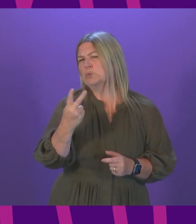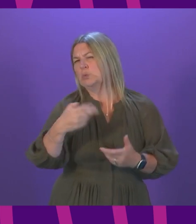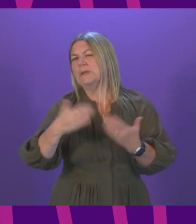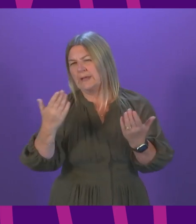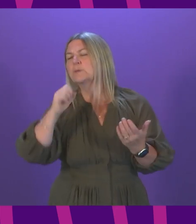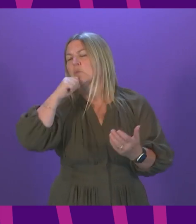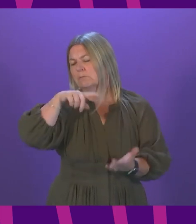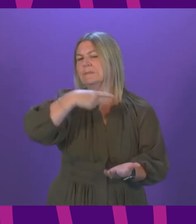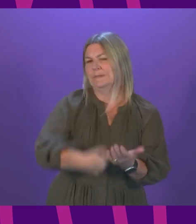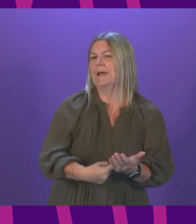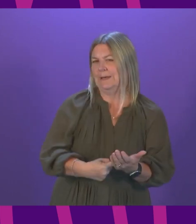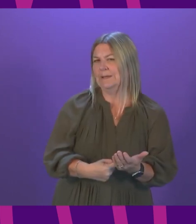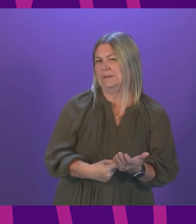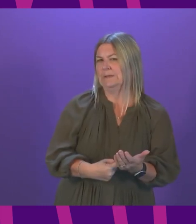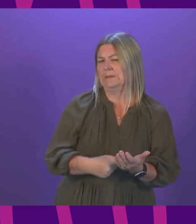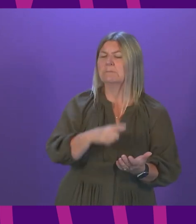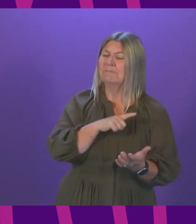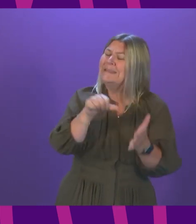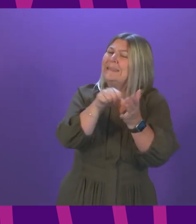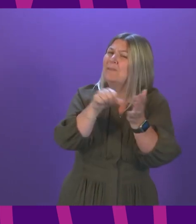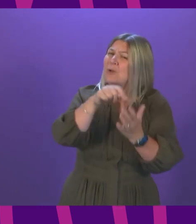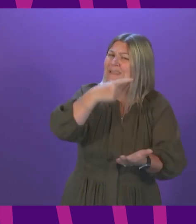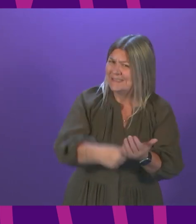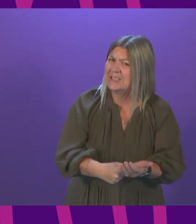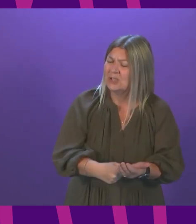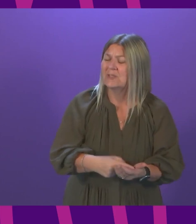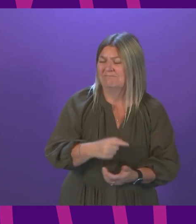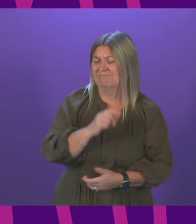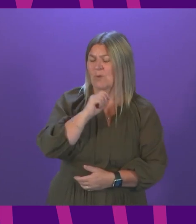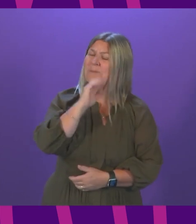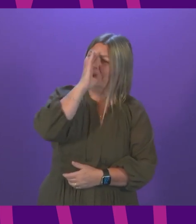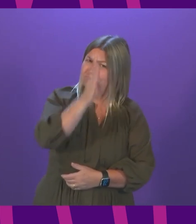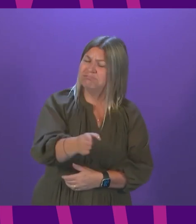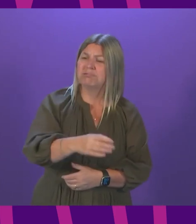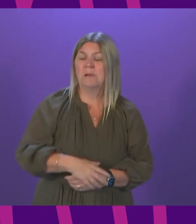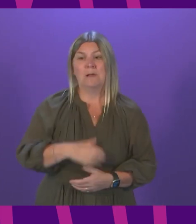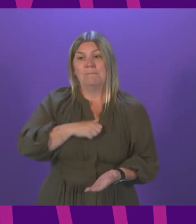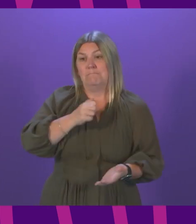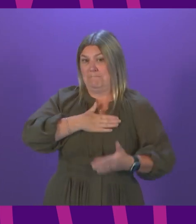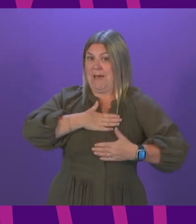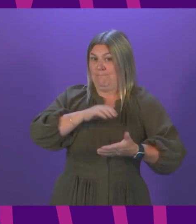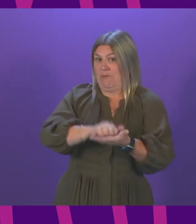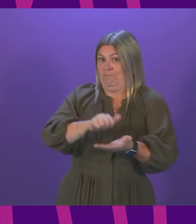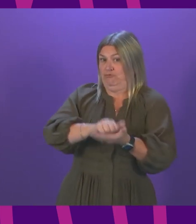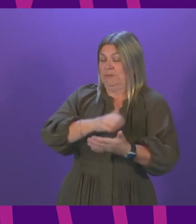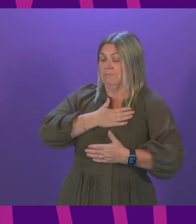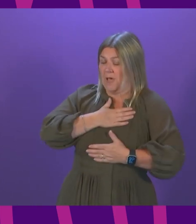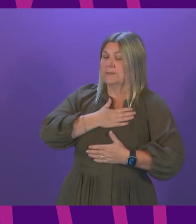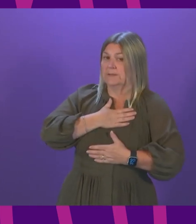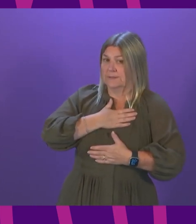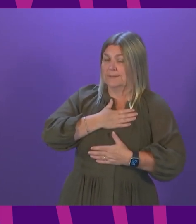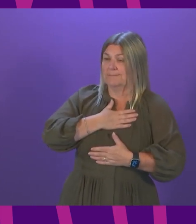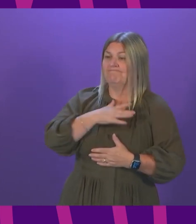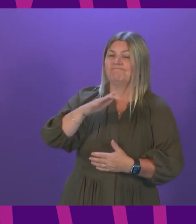people travelling. This is a really difficult decision and I am going to be very, very frank. My preference would be for this requirement